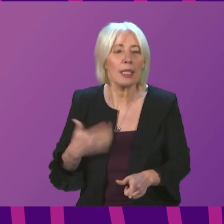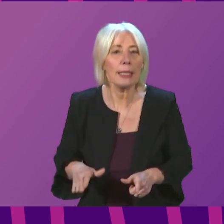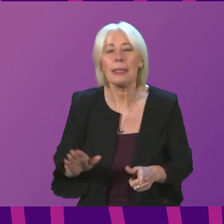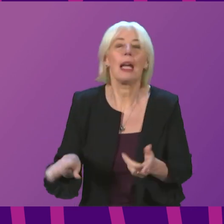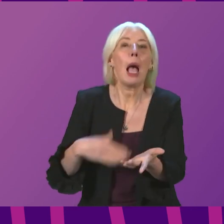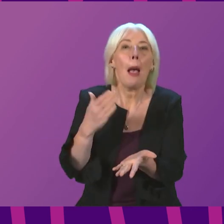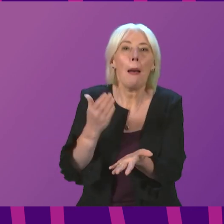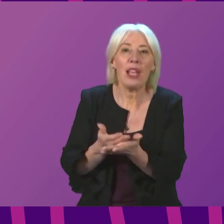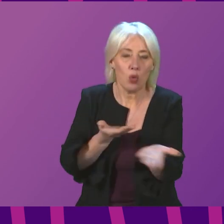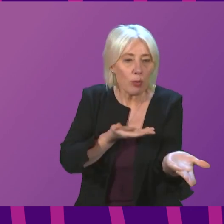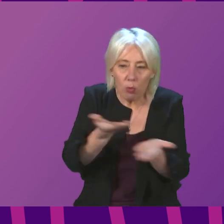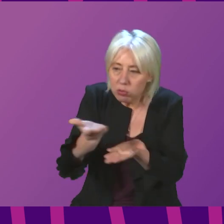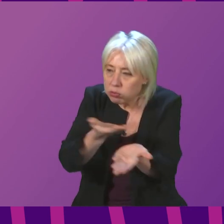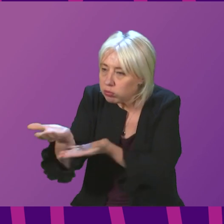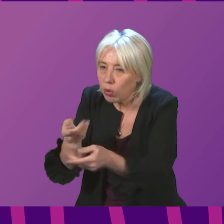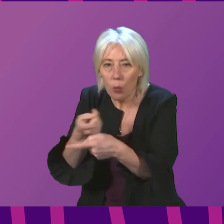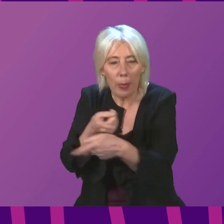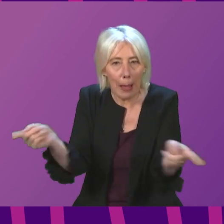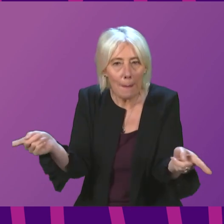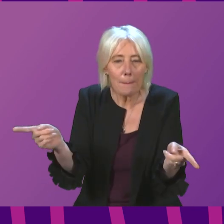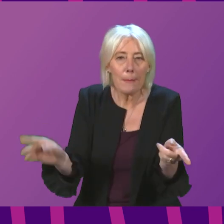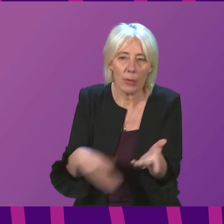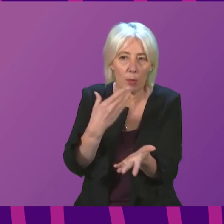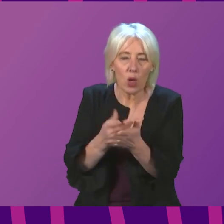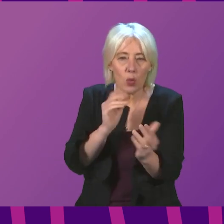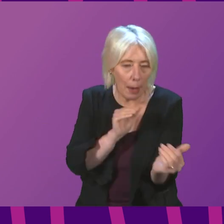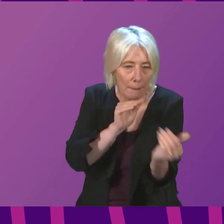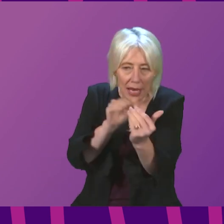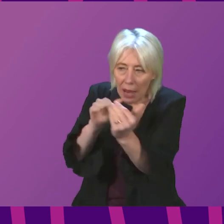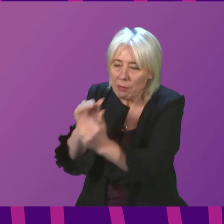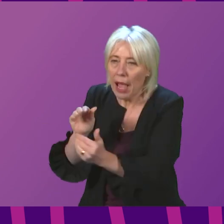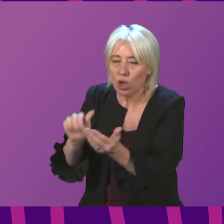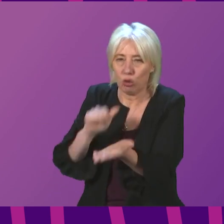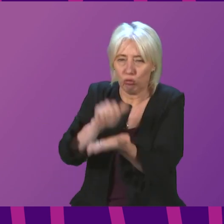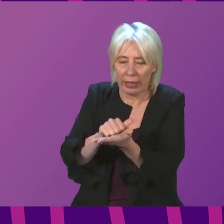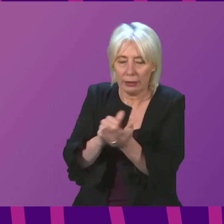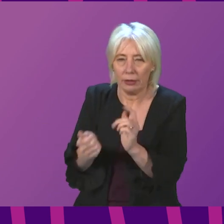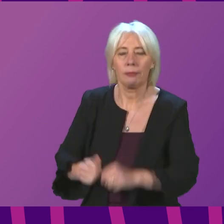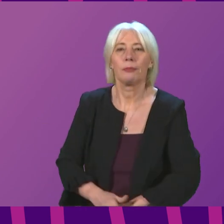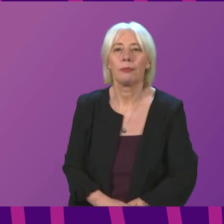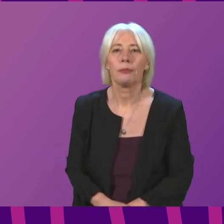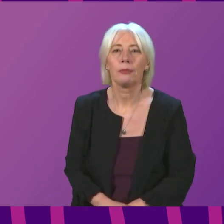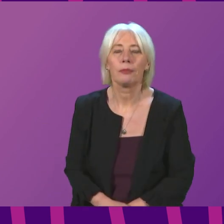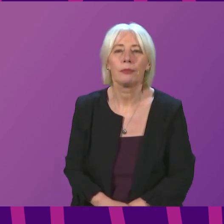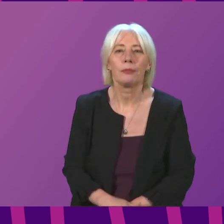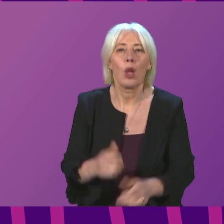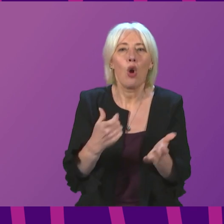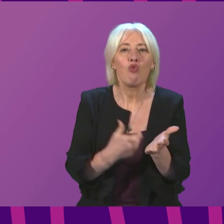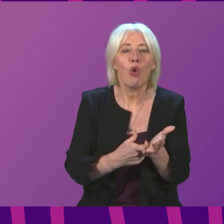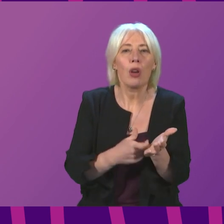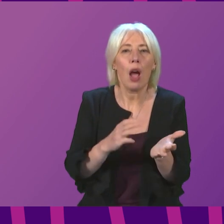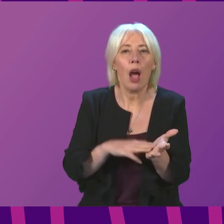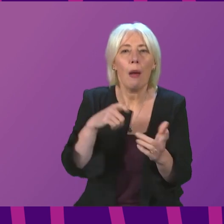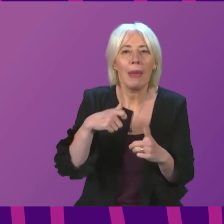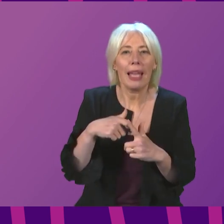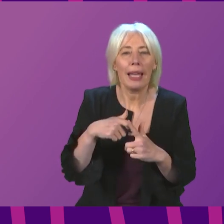discussions we have with individual sectors will allow us to tailor that response appropriately. Rhona Mackay to be followed by